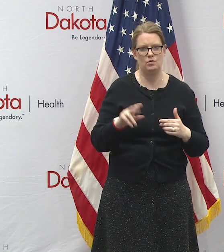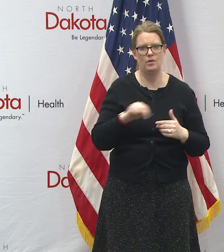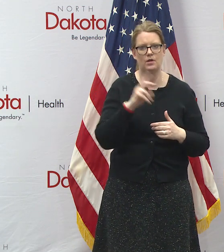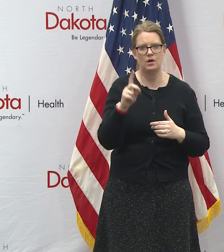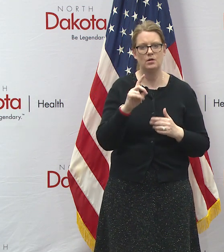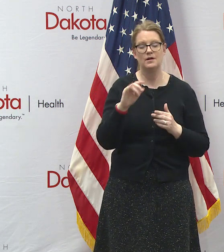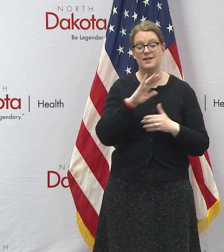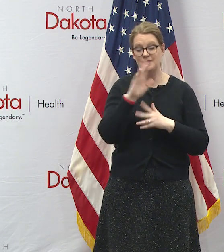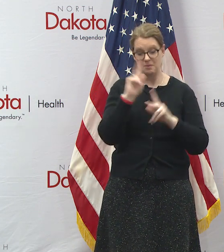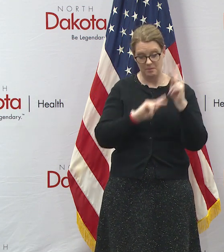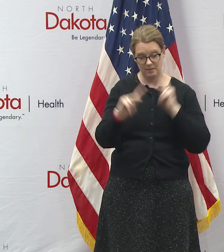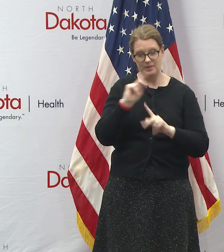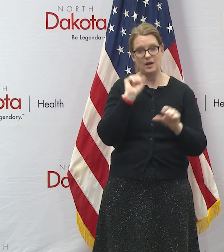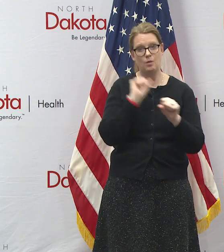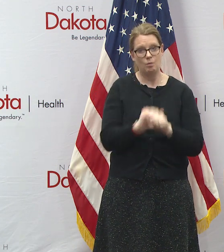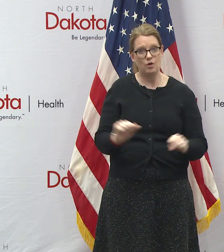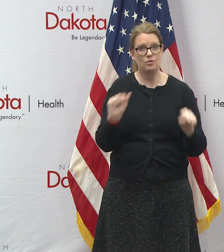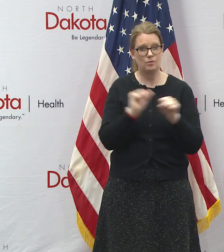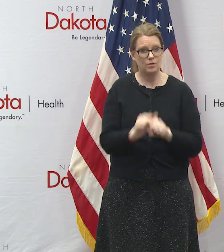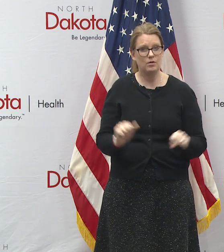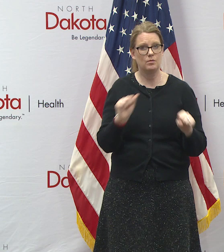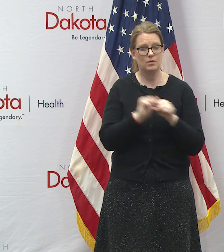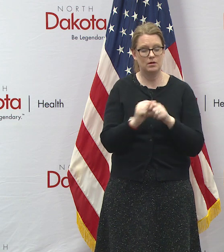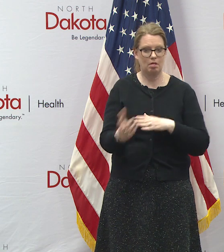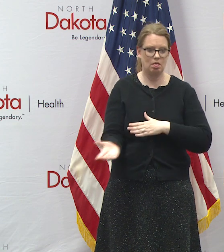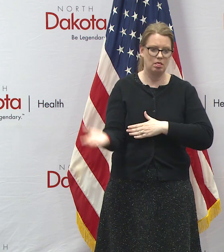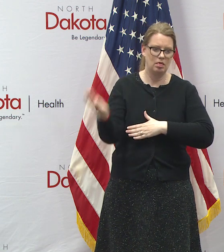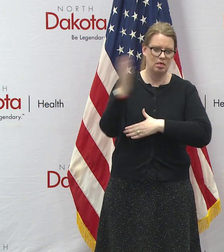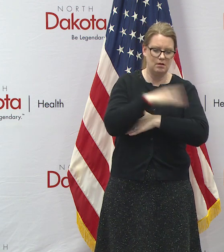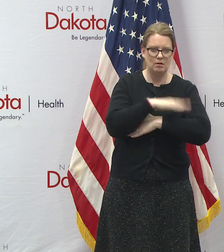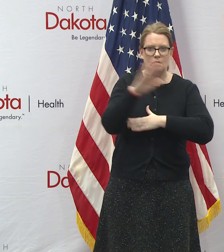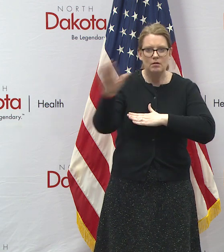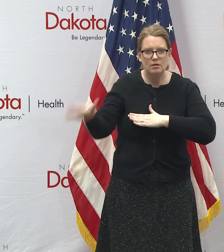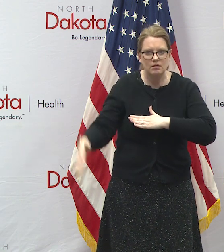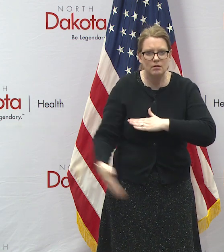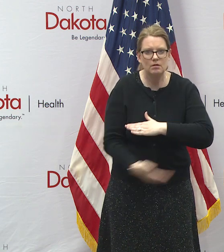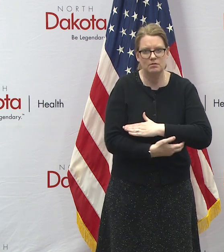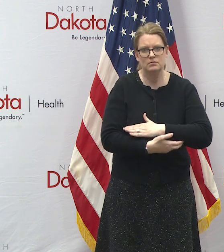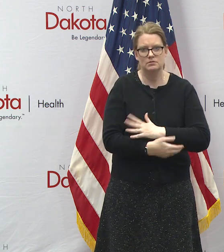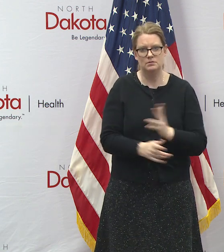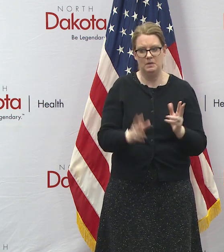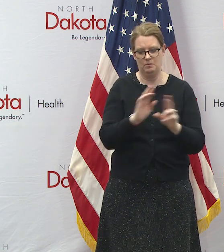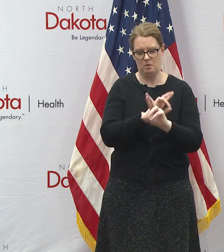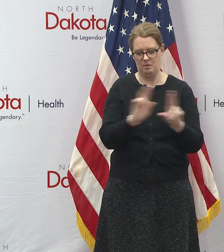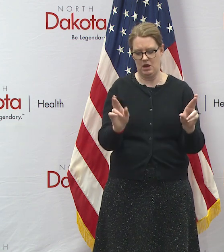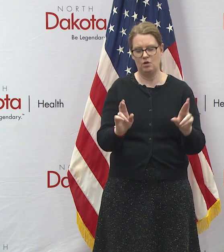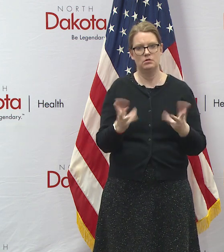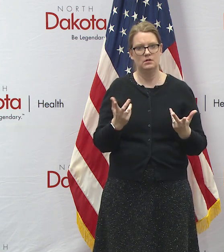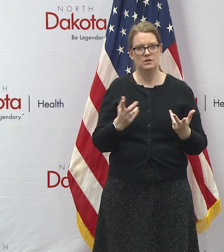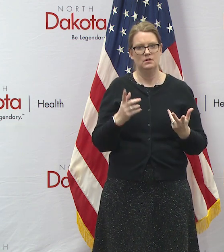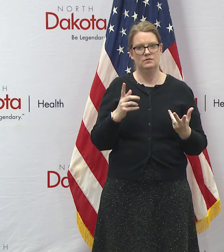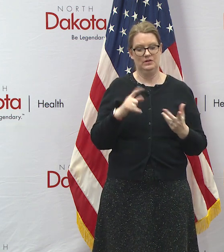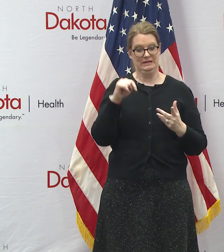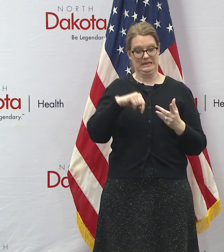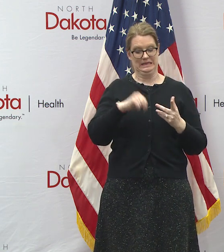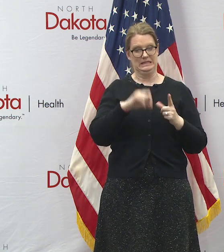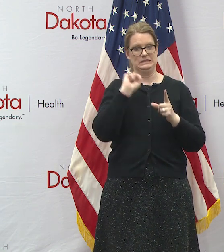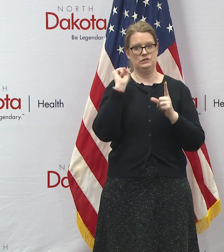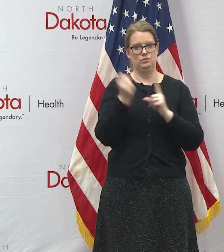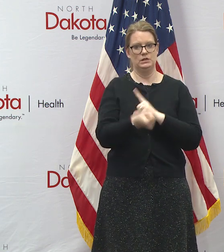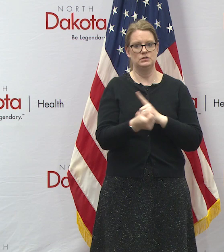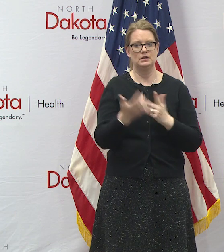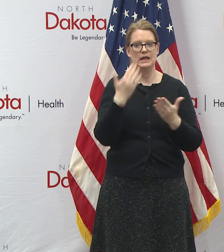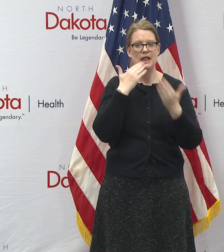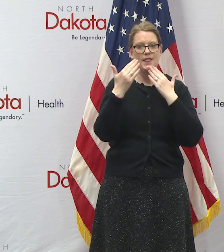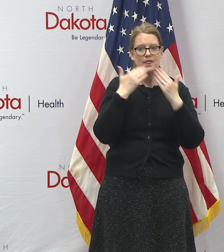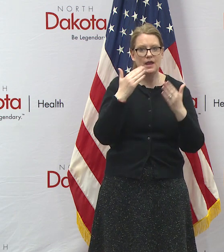working around the clock to make sure we're prepared as best we can be for for the situation that we're in i want